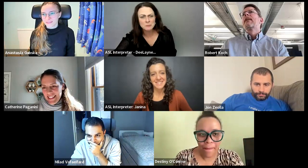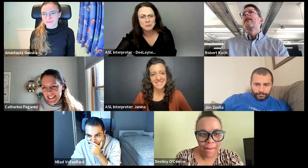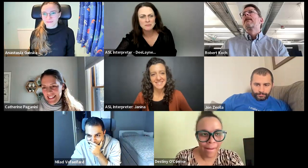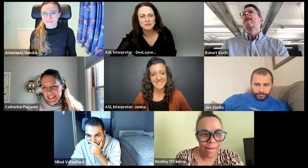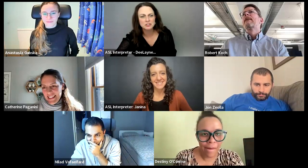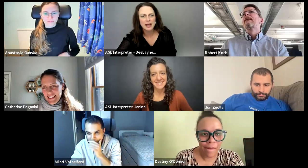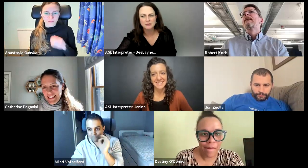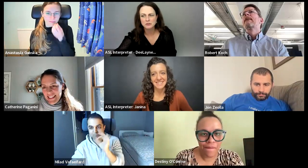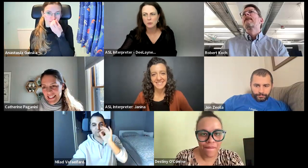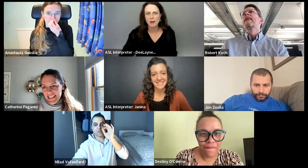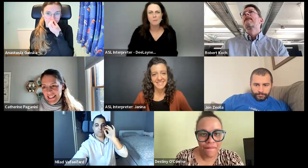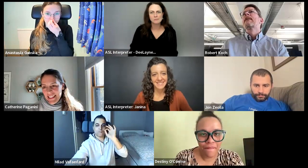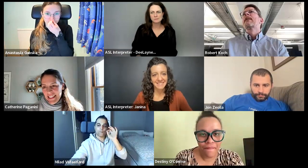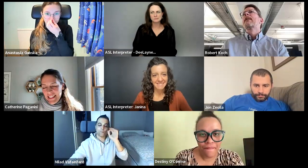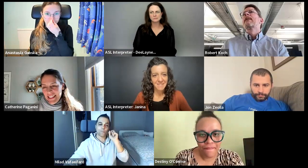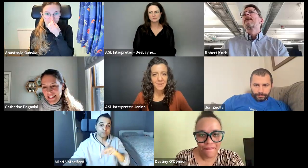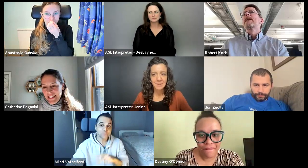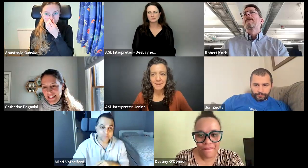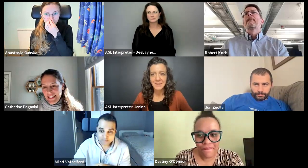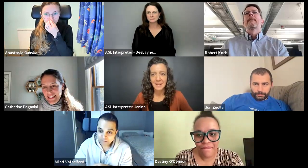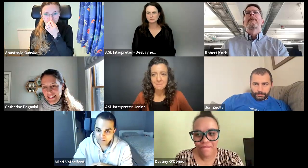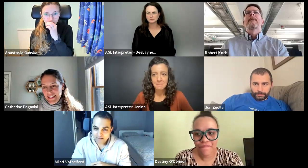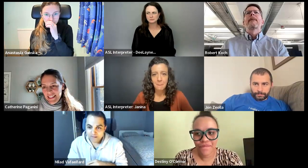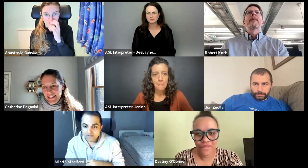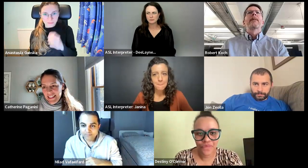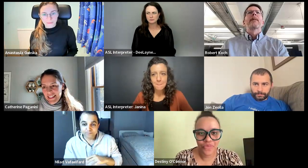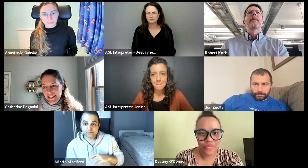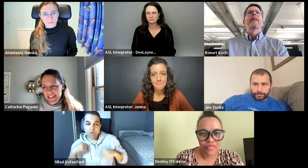You can put something in the chat too, if you want. Okay.